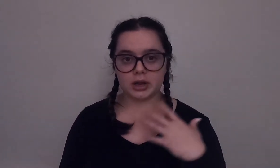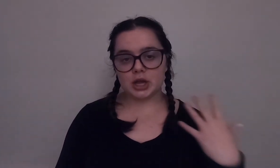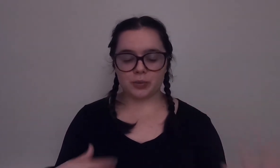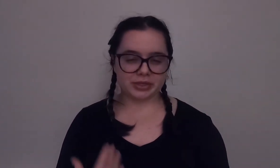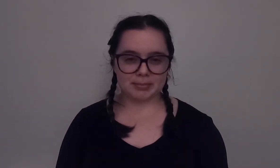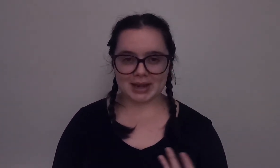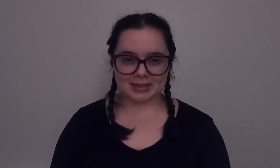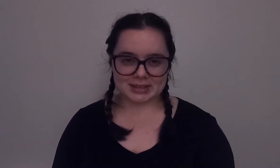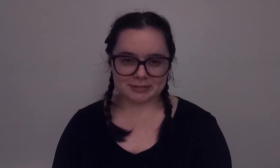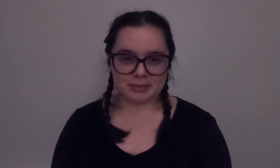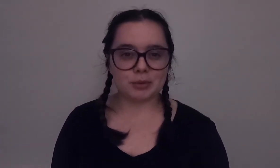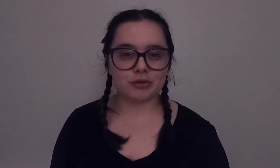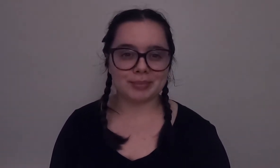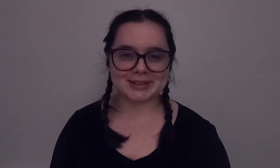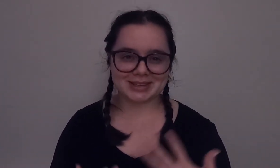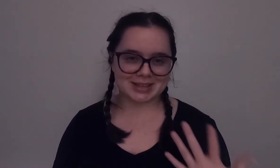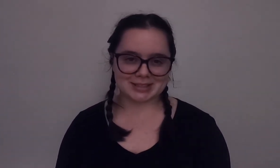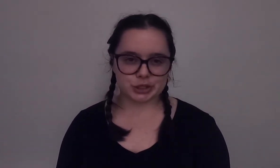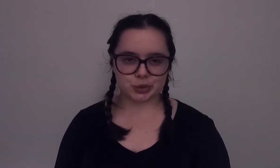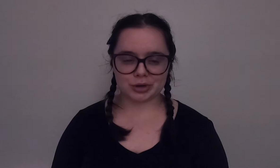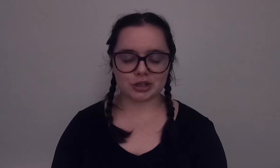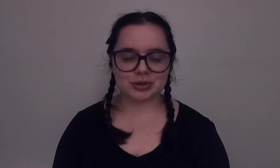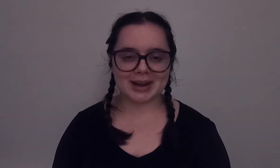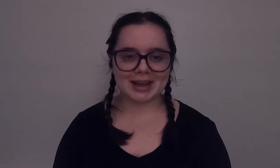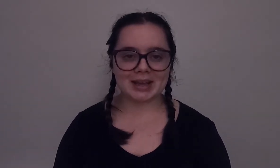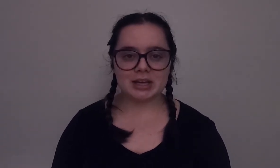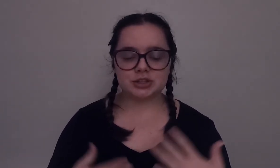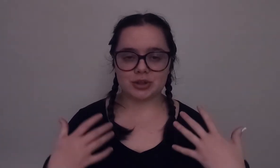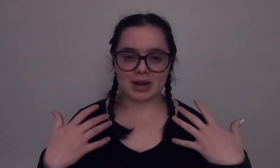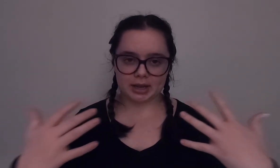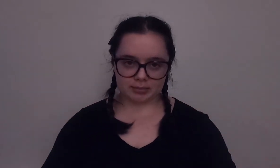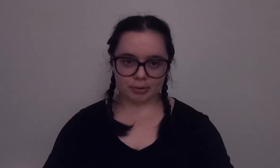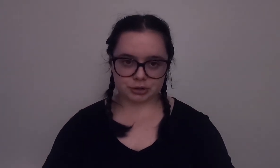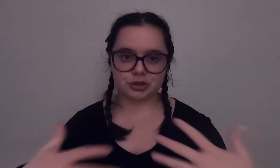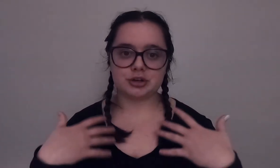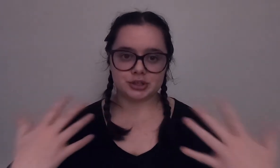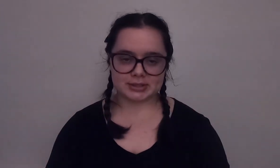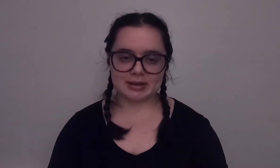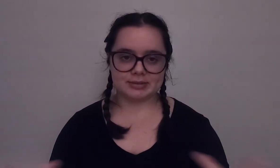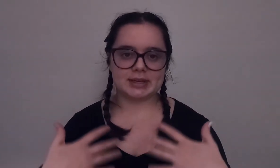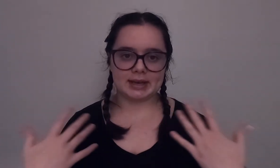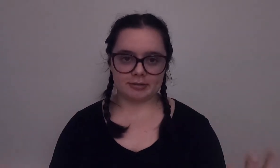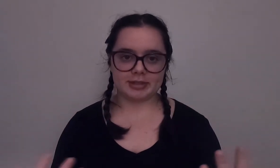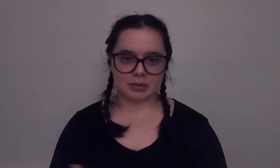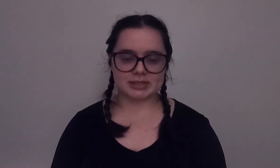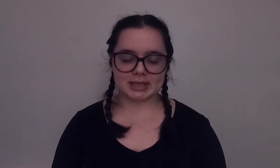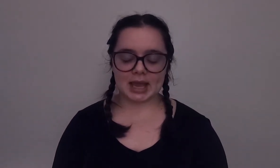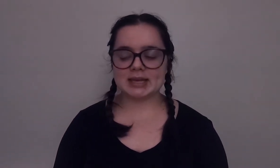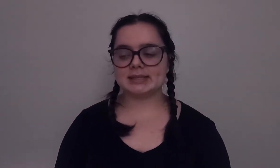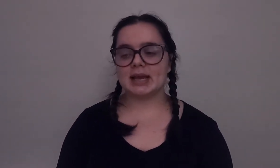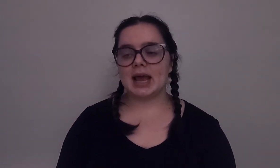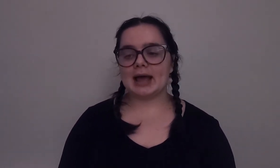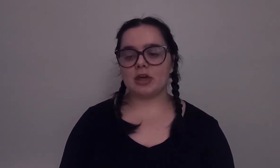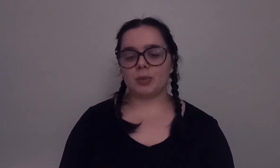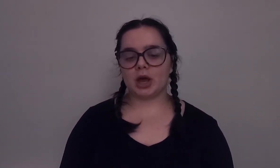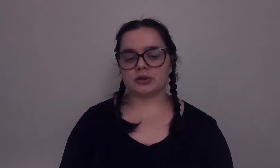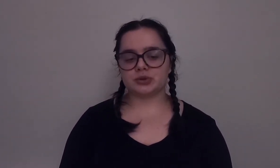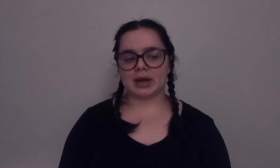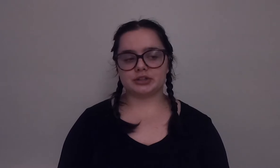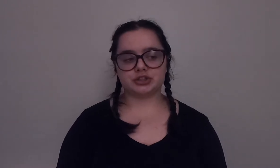with many of the different movements that they teach you in our training so that I could push her to safety if that was the case and then we also had to